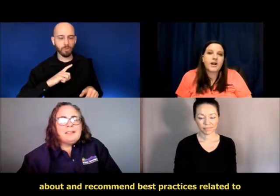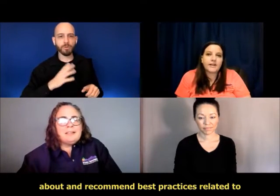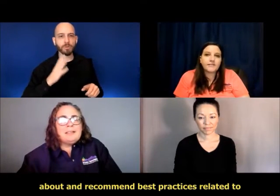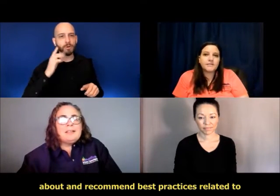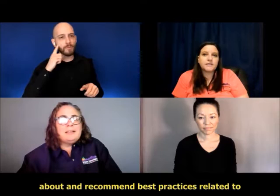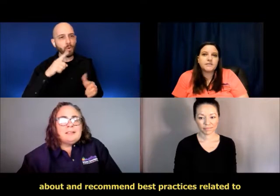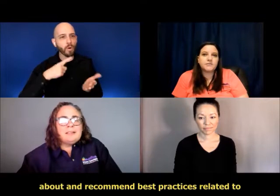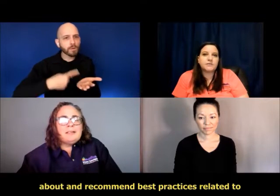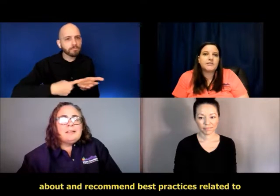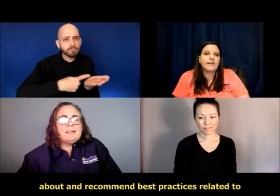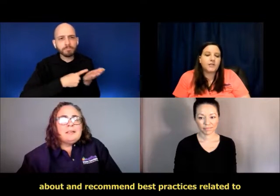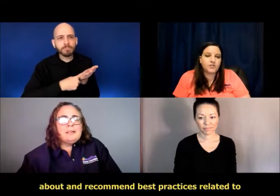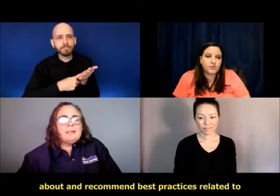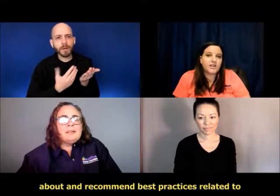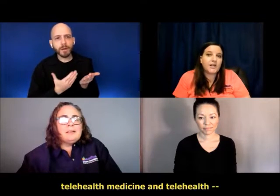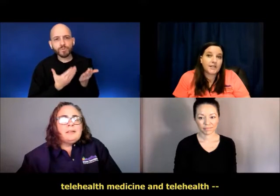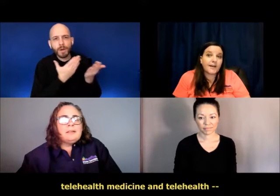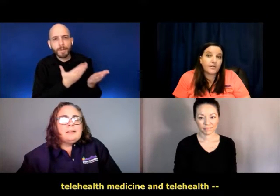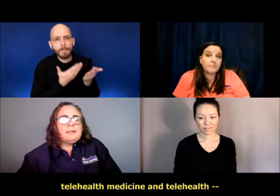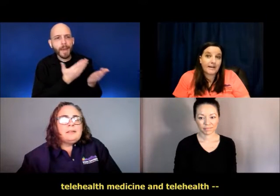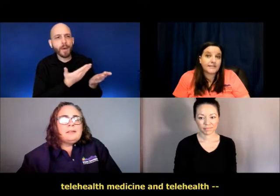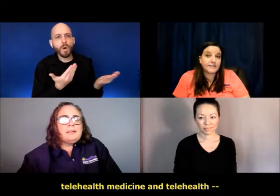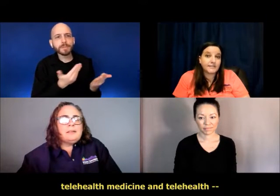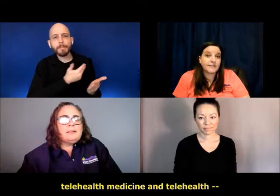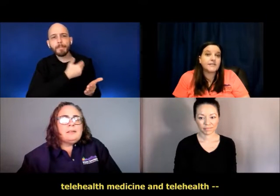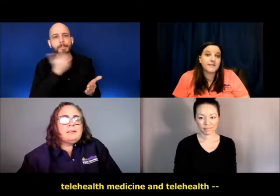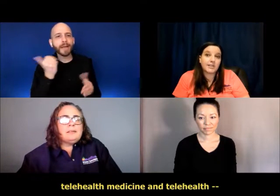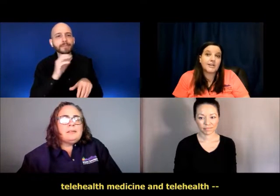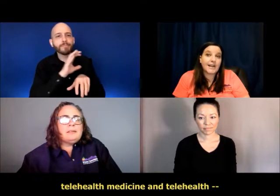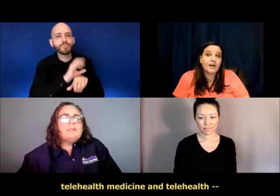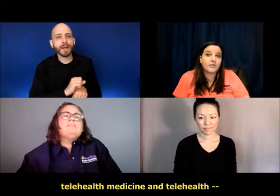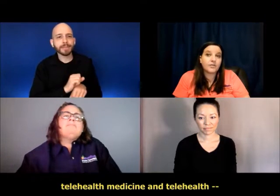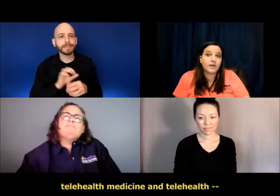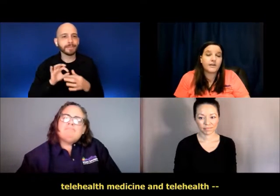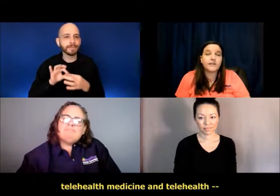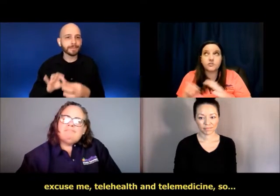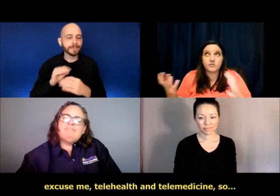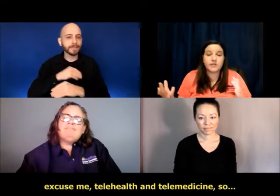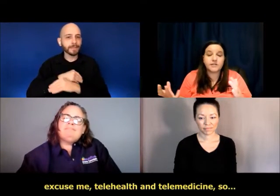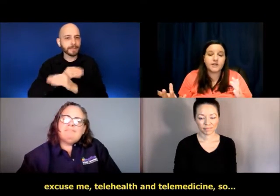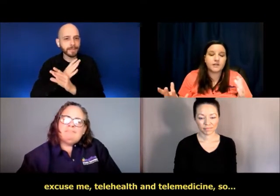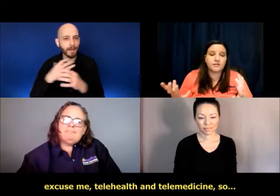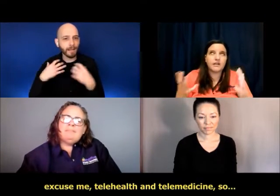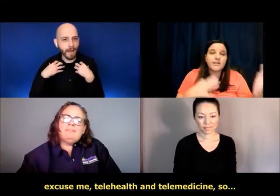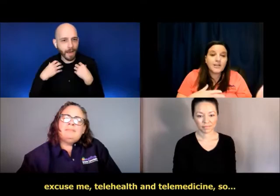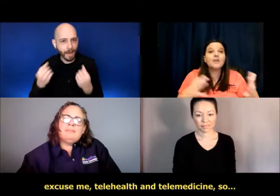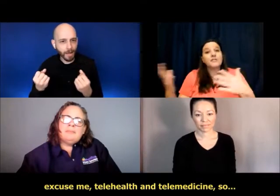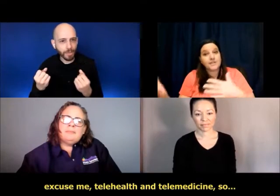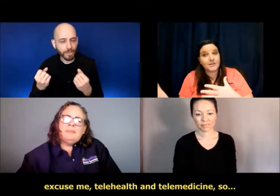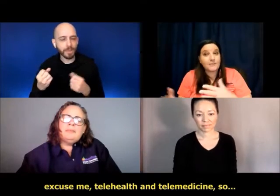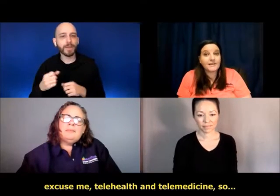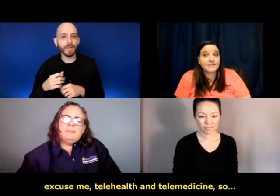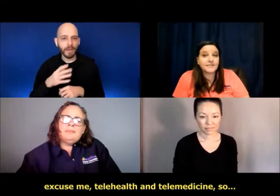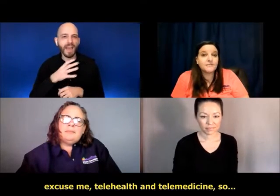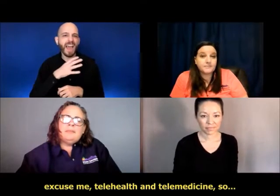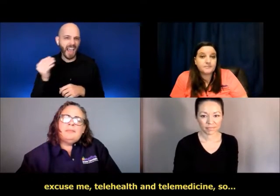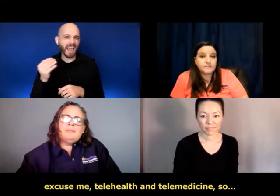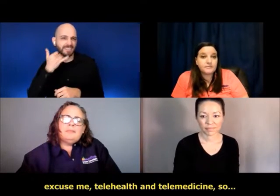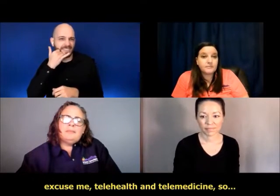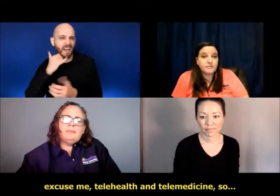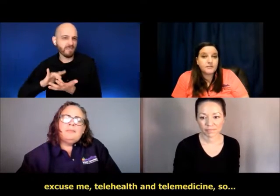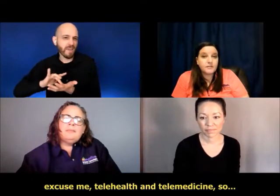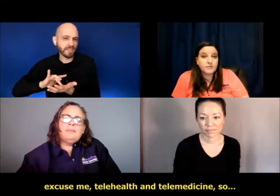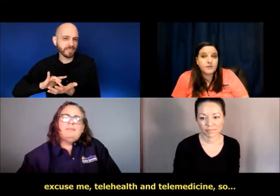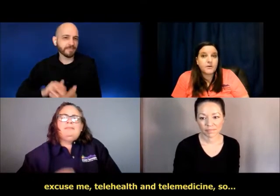best practices. Practices related to telehealth medicine and telehealth, uh, excuse me, and tele, telehealth and telemedicine.